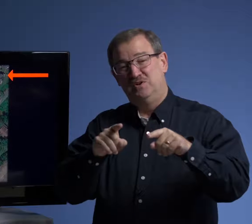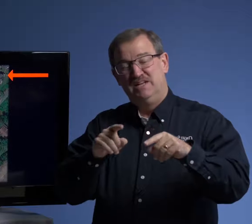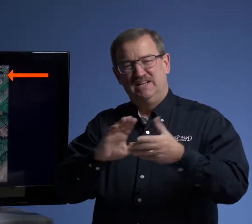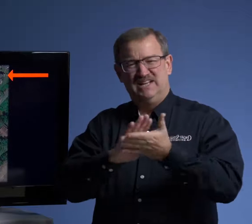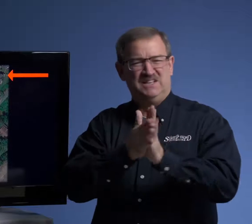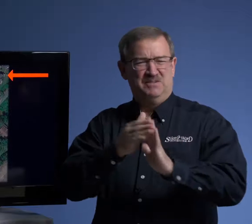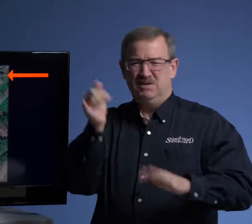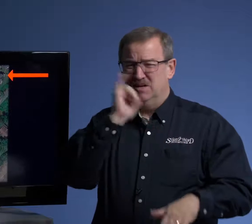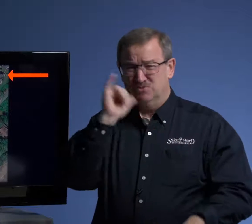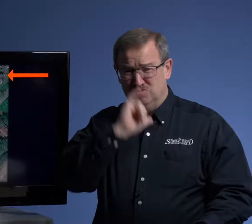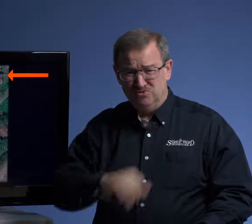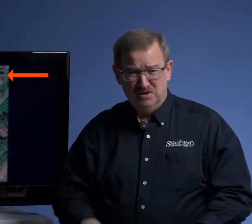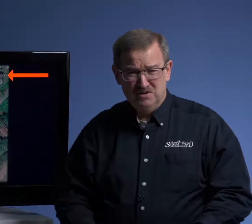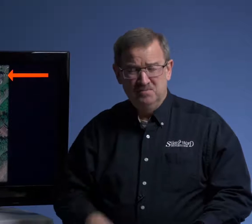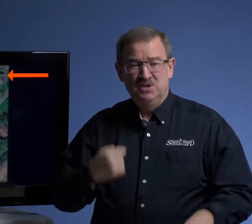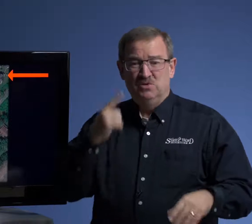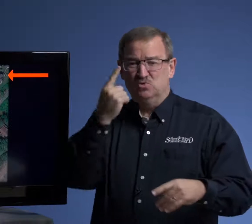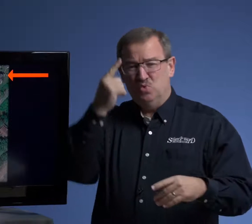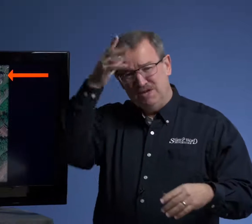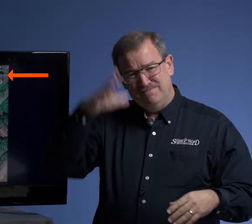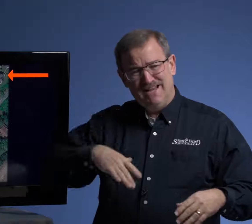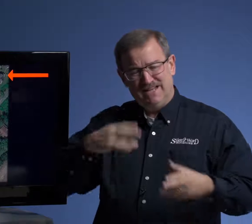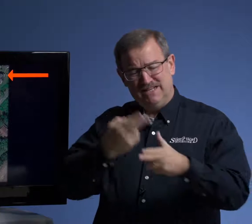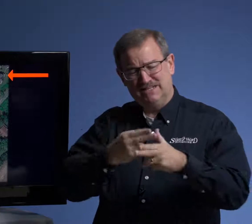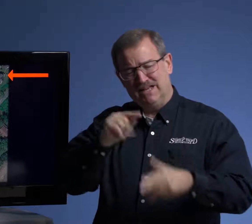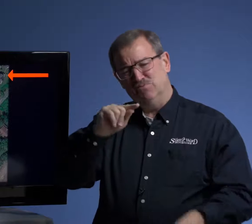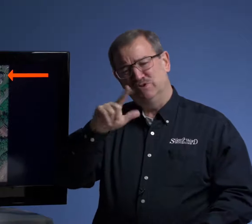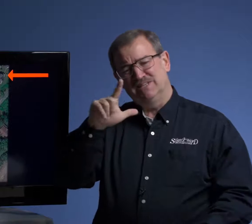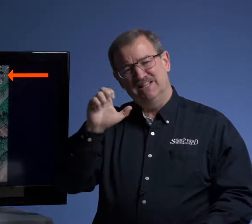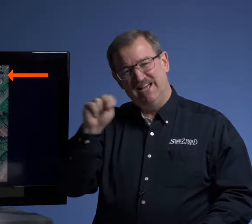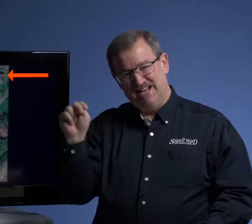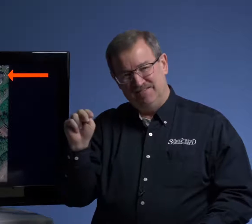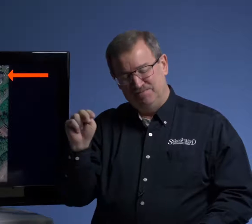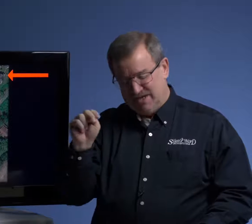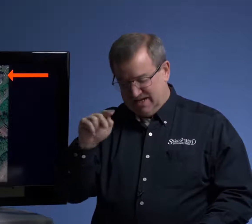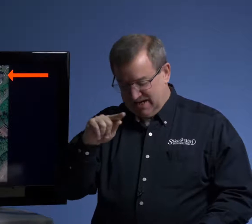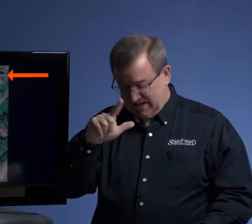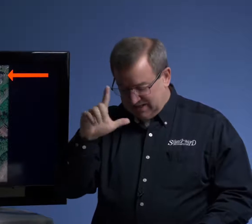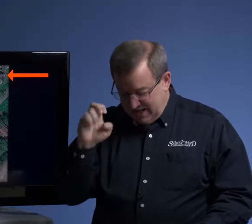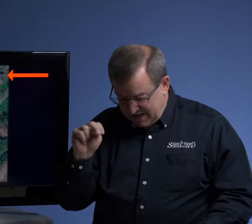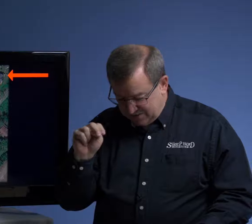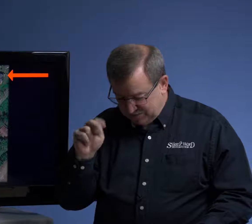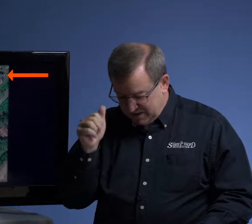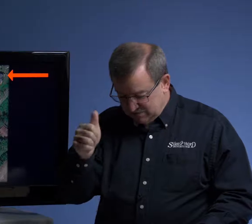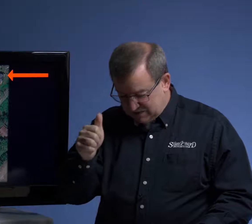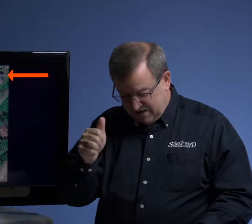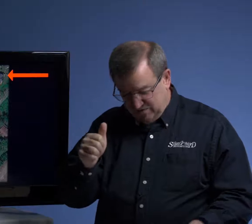and they'd become so drunk. There was one man, his name was Glenn. Glenn himself,